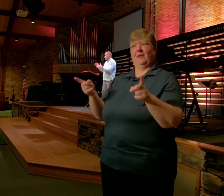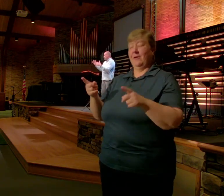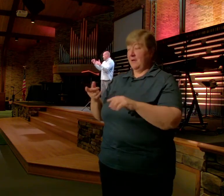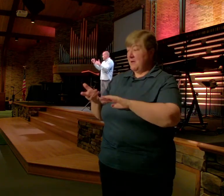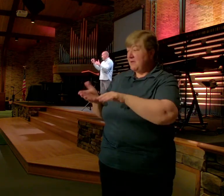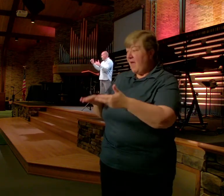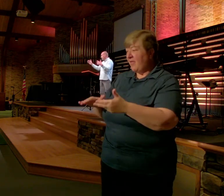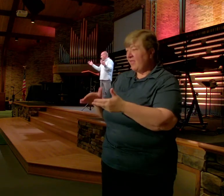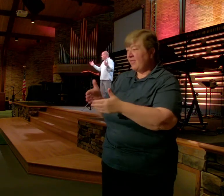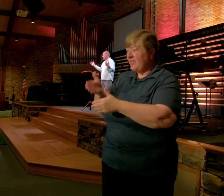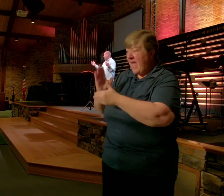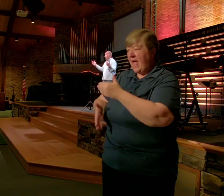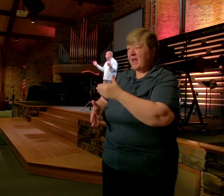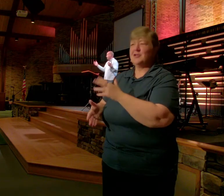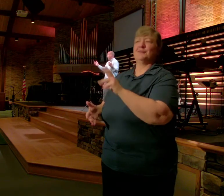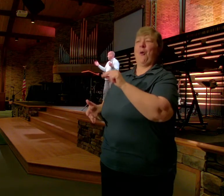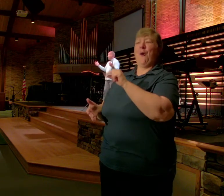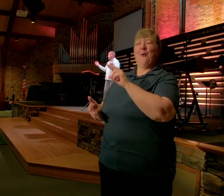Death Is The beginning